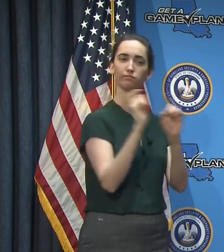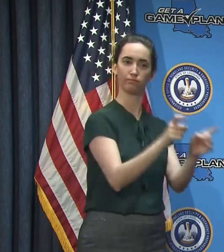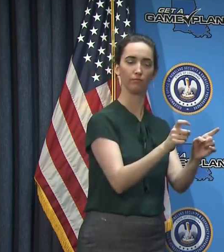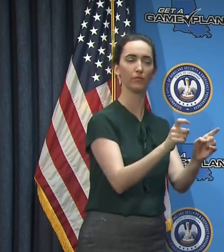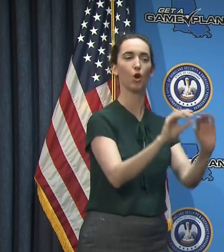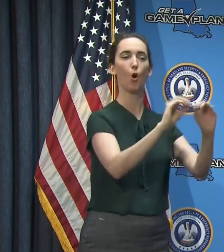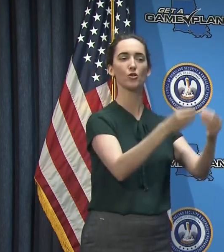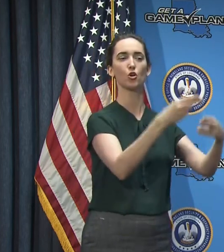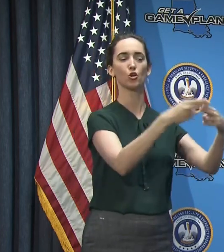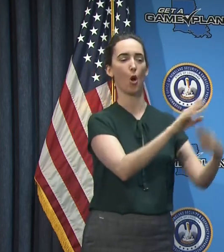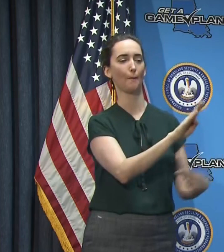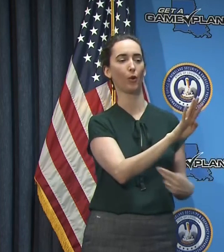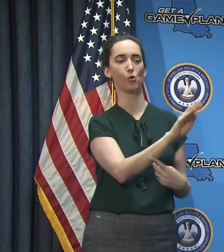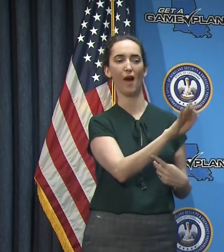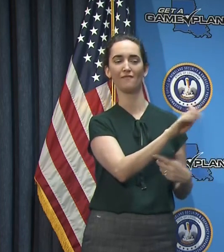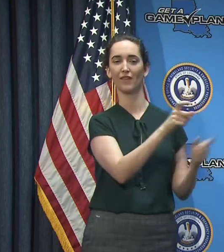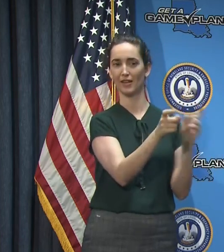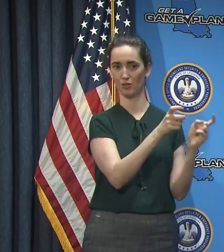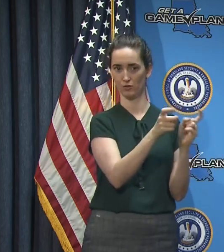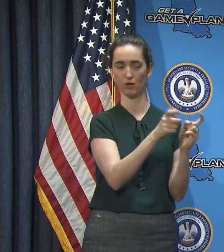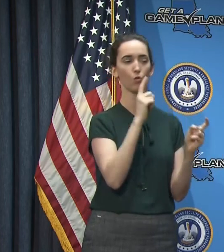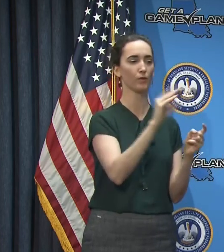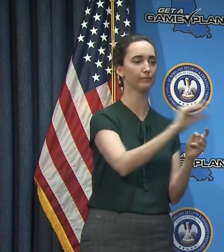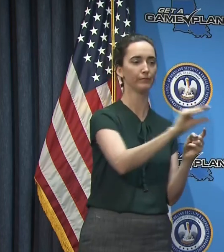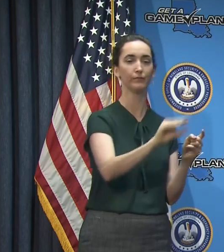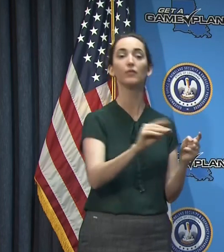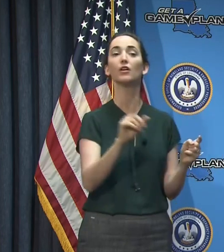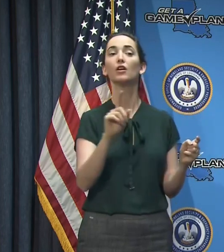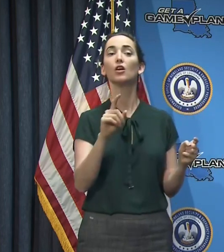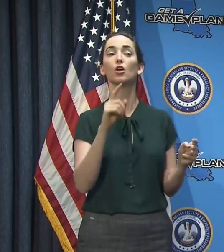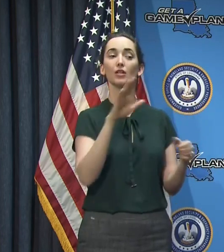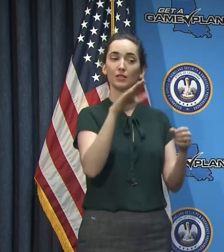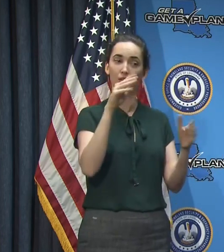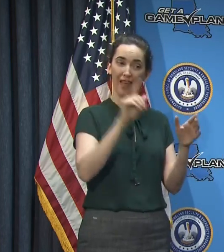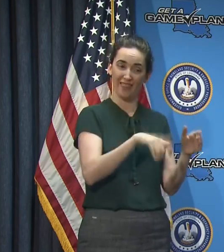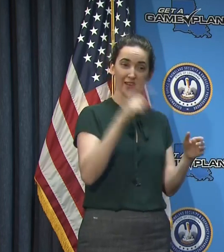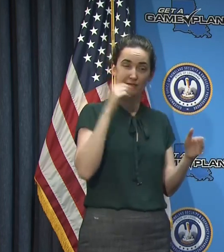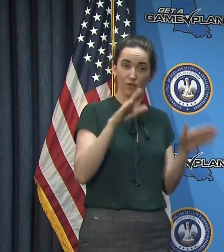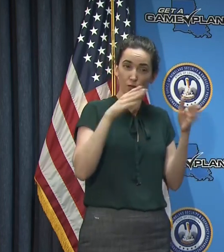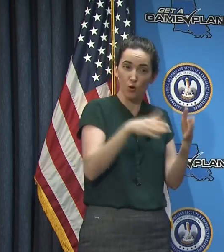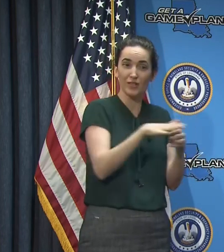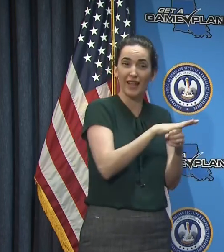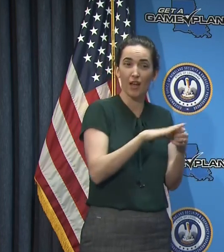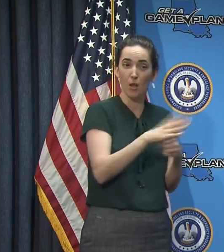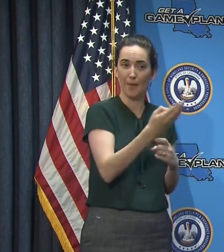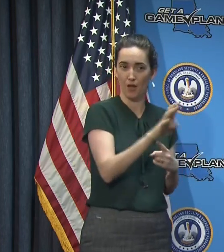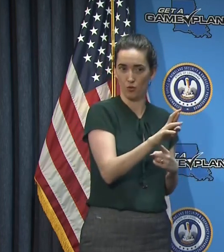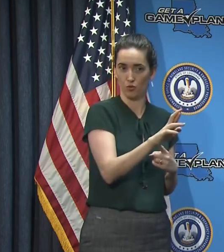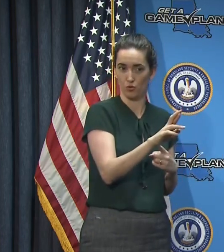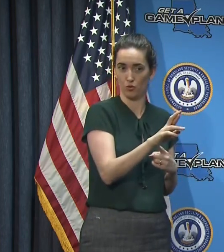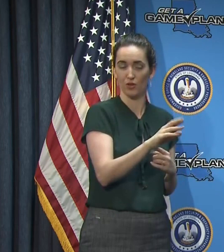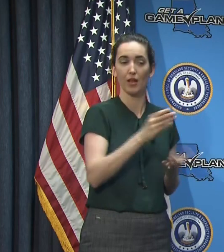specifically for the Baton Rouge area, and they created this COVID-19 Response Fund.